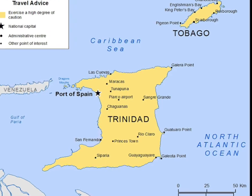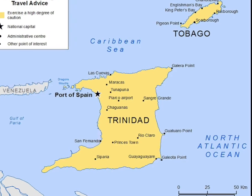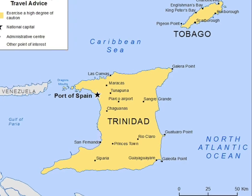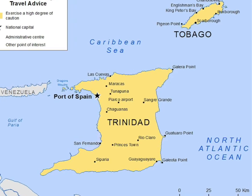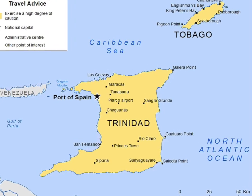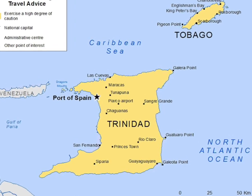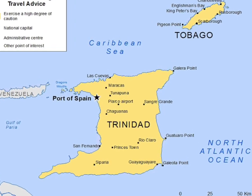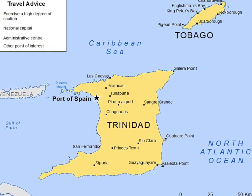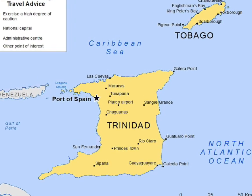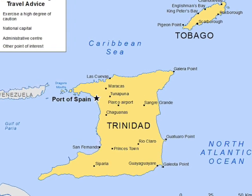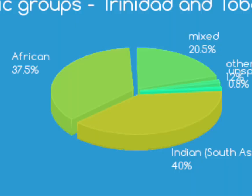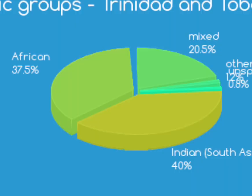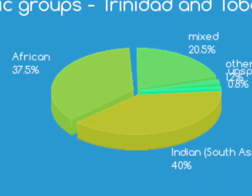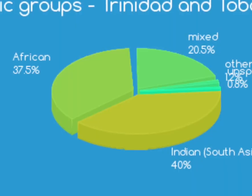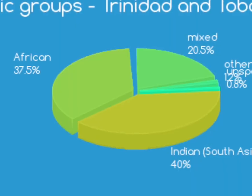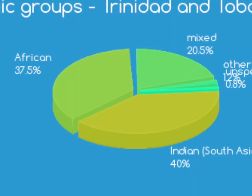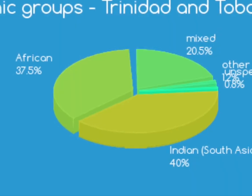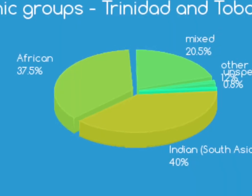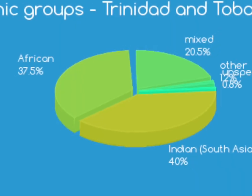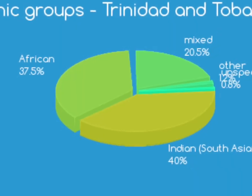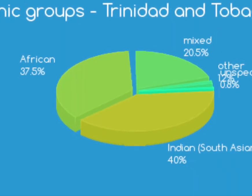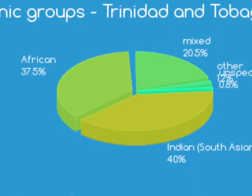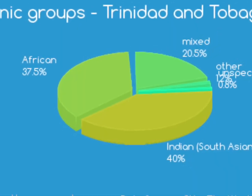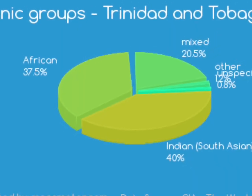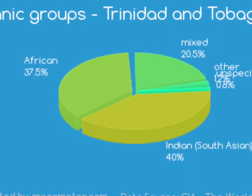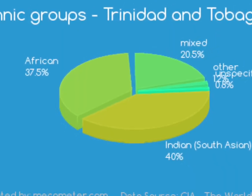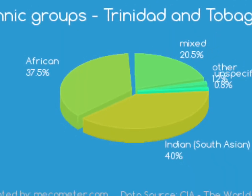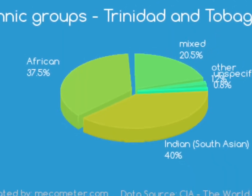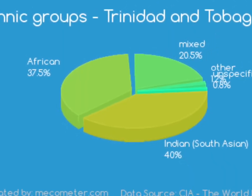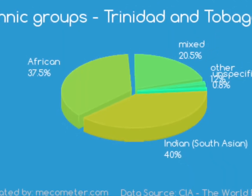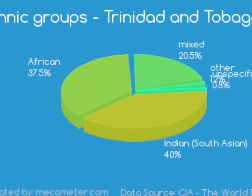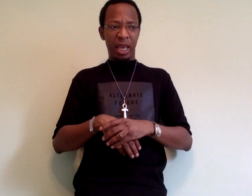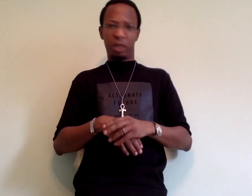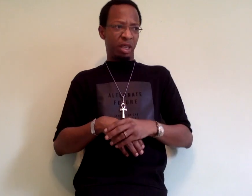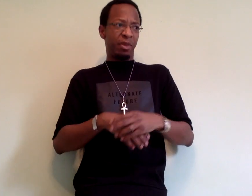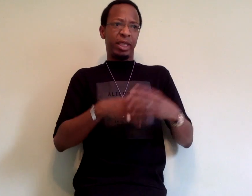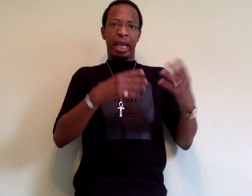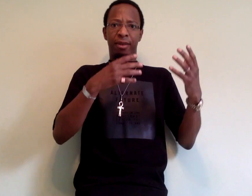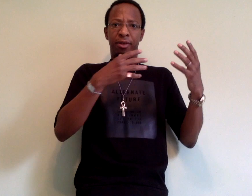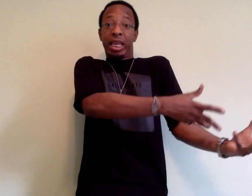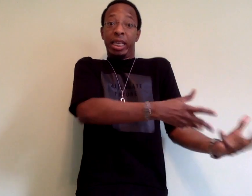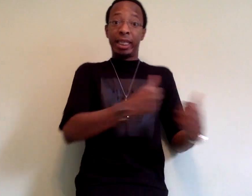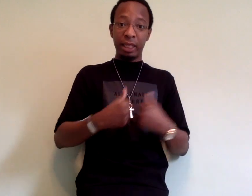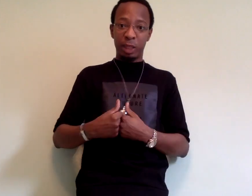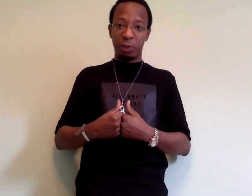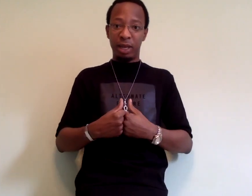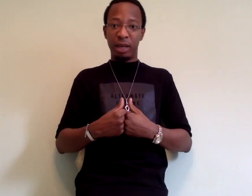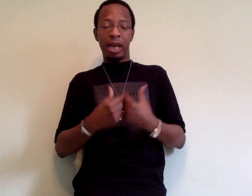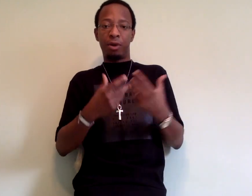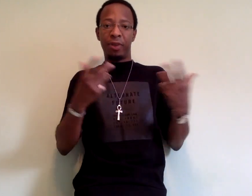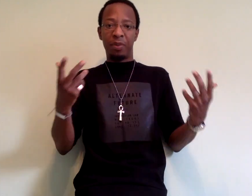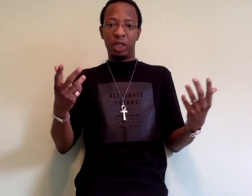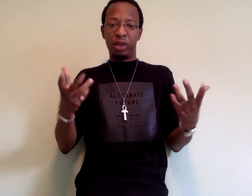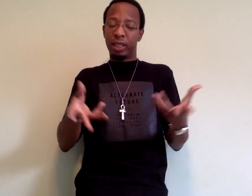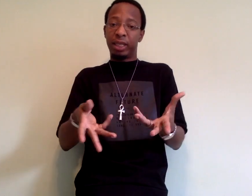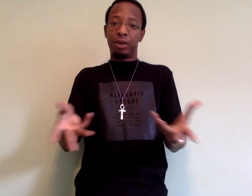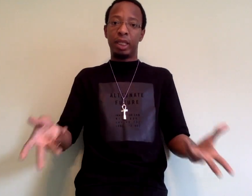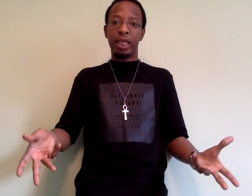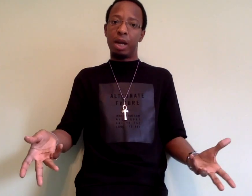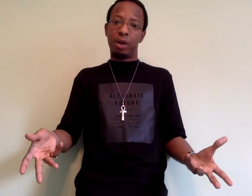a country where blacks are not even a plurality of the population, let alone a majority. Some of us have indigenous blood in our family trees, et cetera, et cetera.